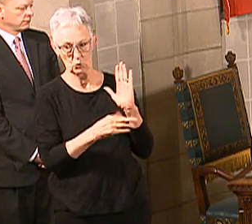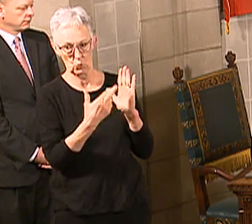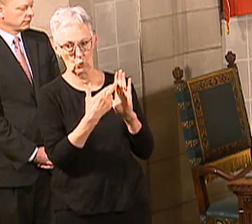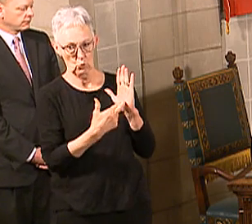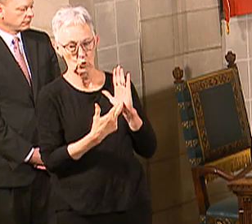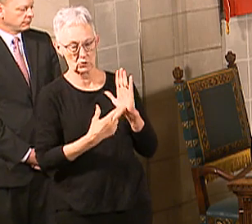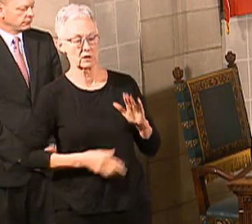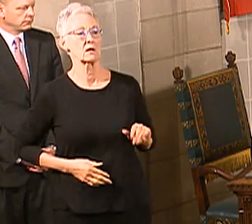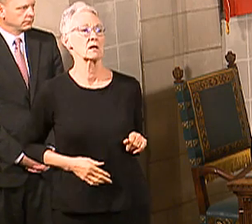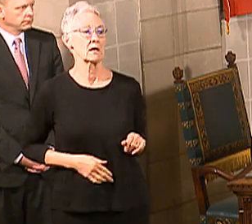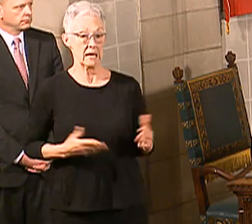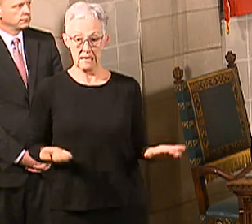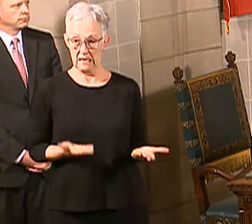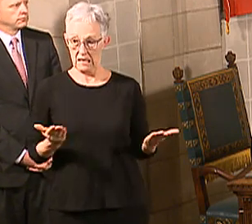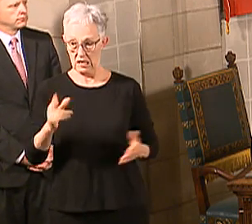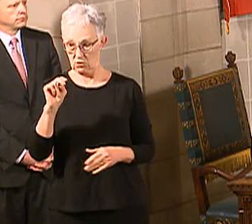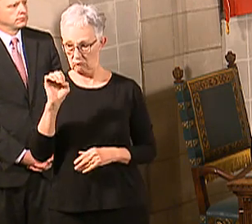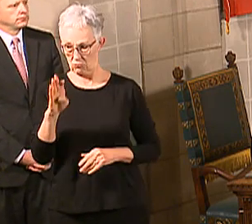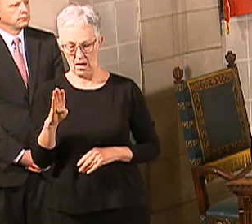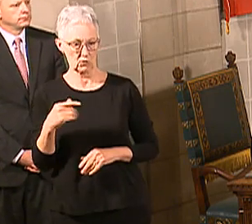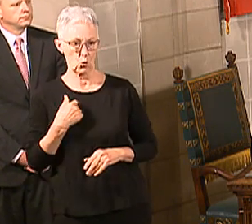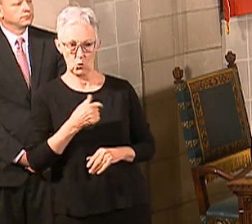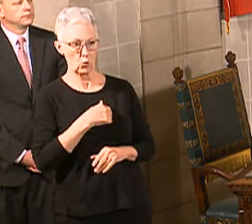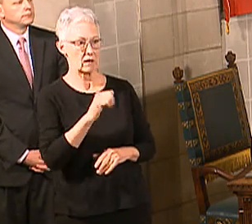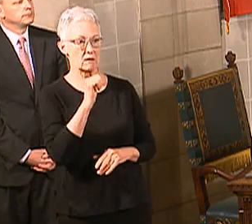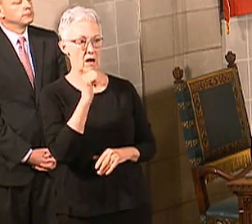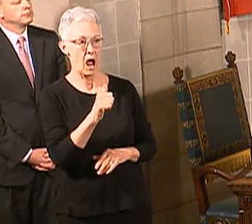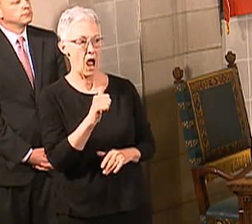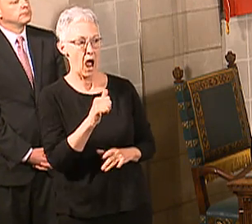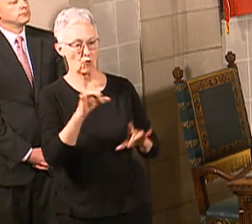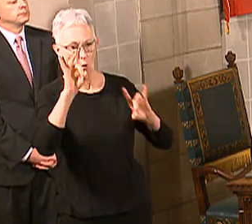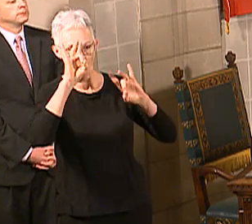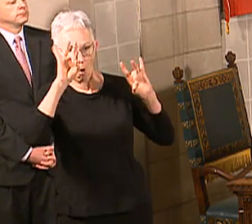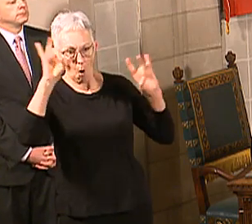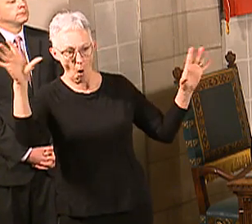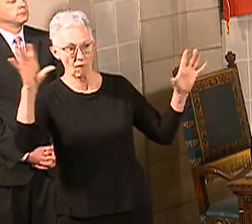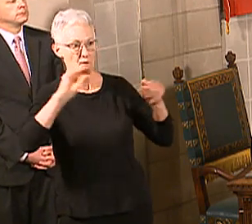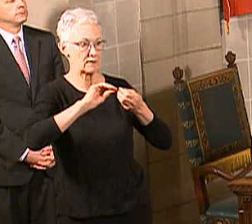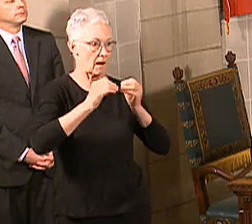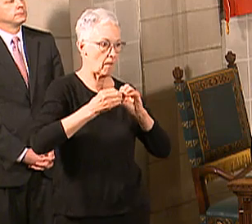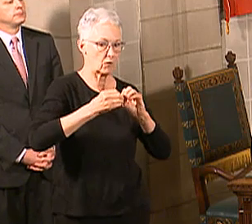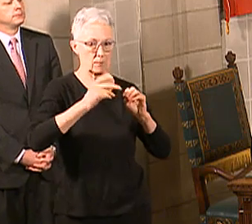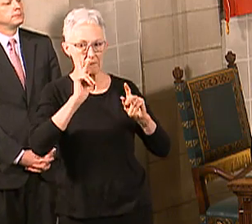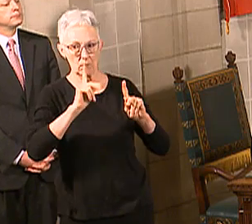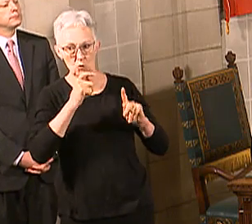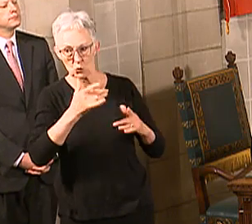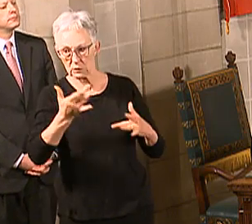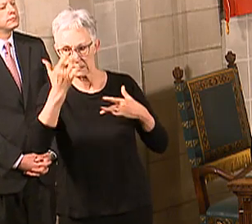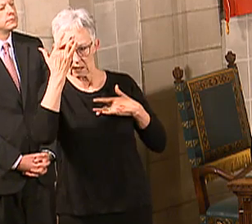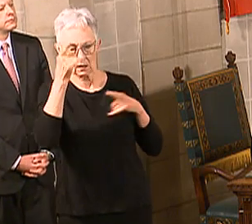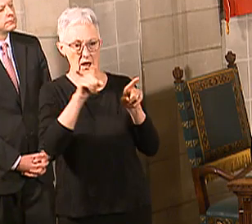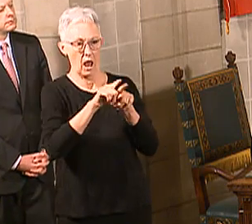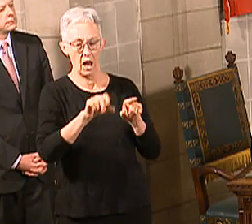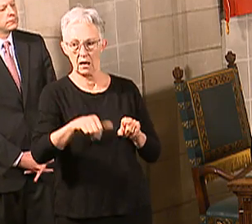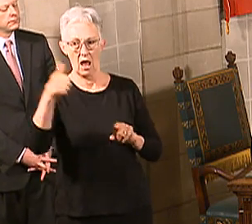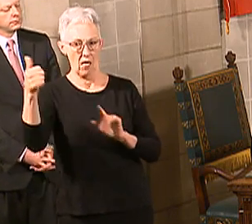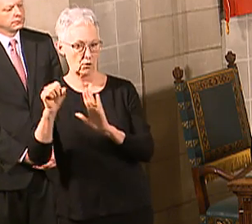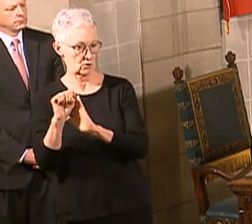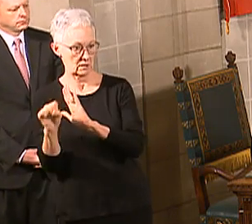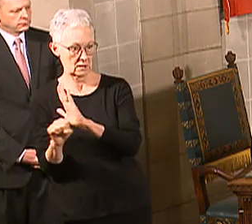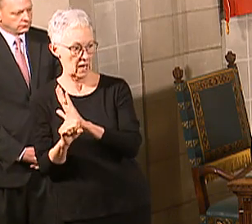have, but we cannot loosen our vigilance. We need to continue to remain vigilant with regard to the social distancing